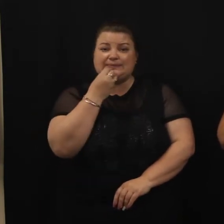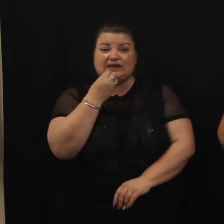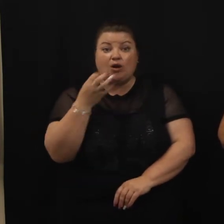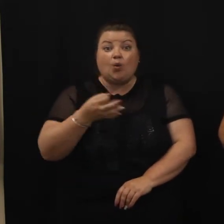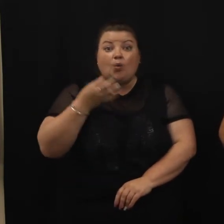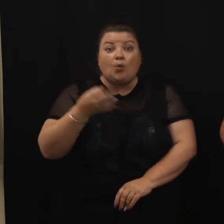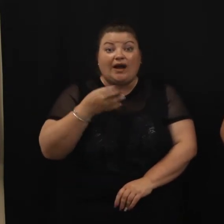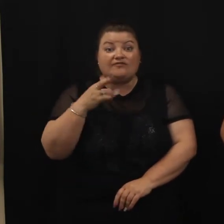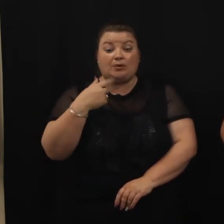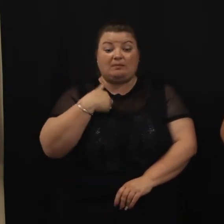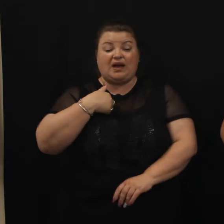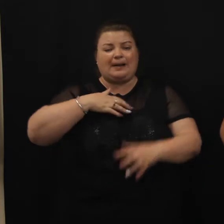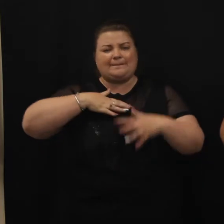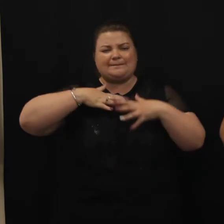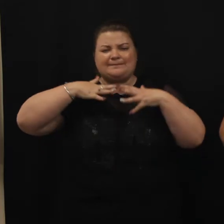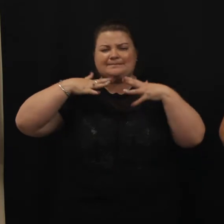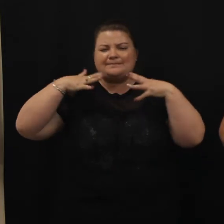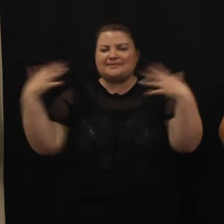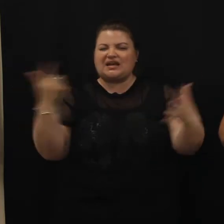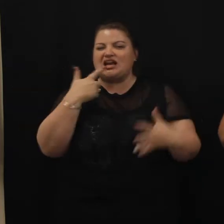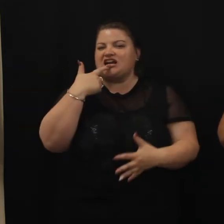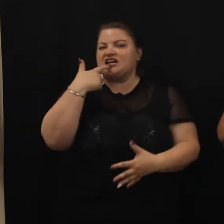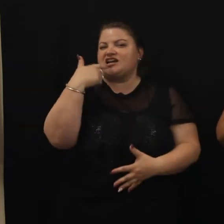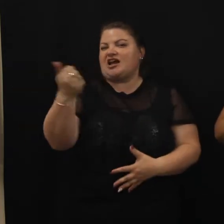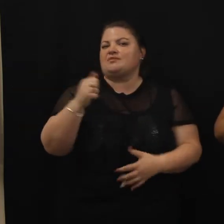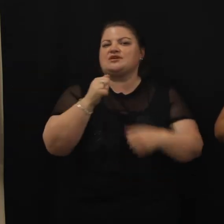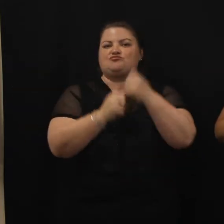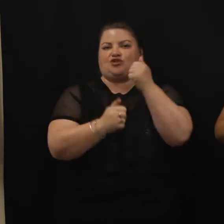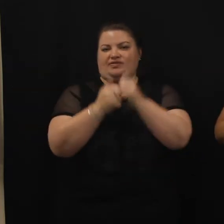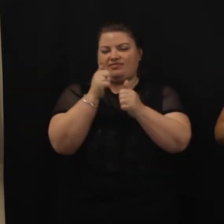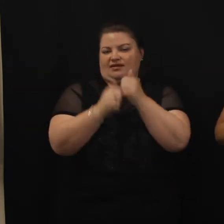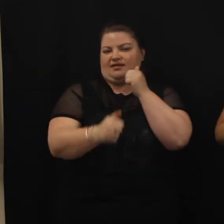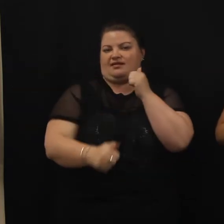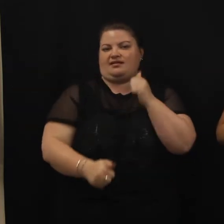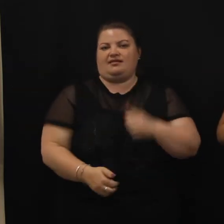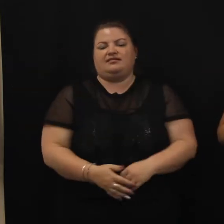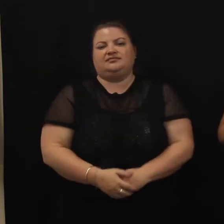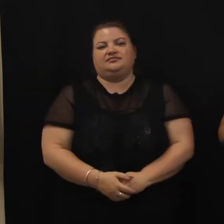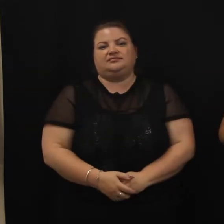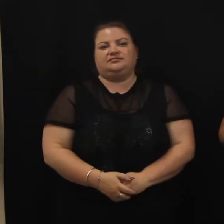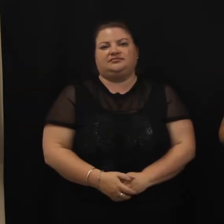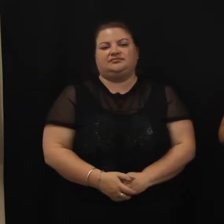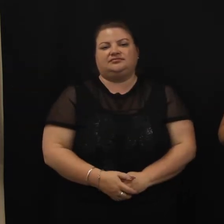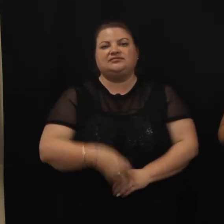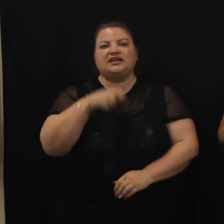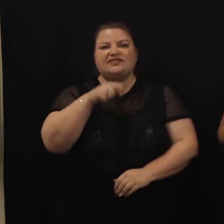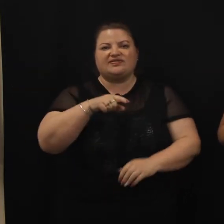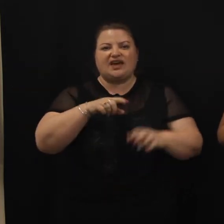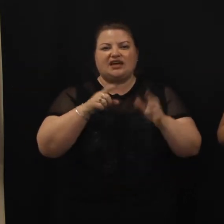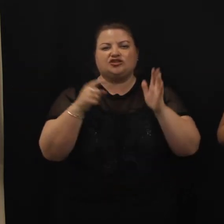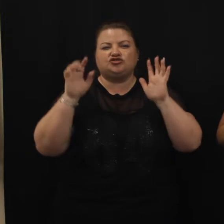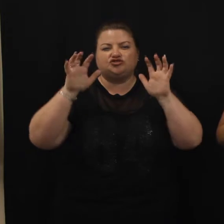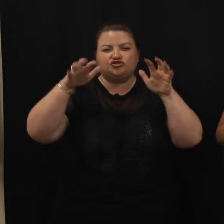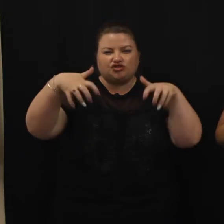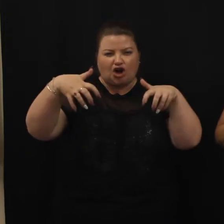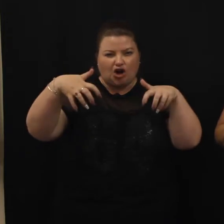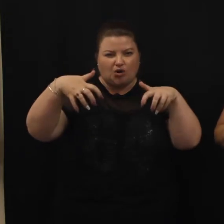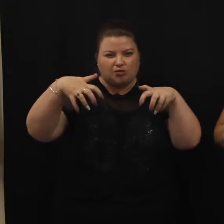bigger, yummier brother. The troll waits for a bigger goat.